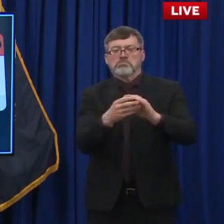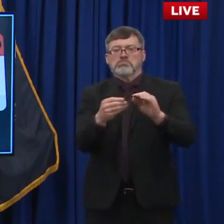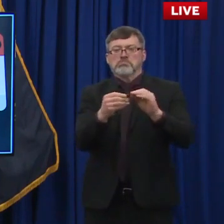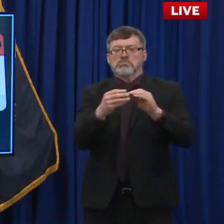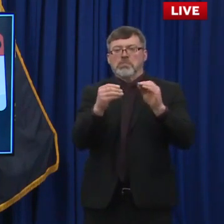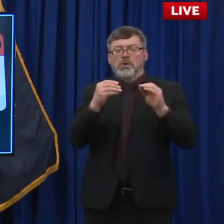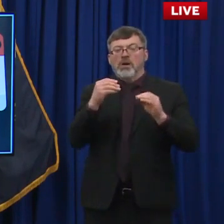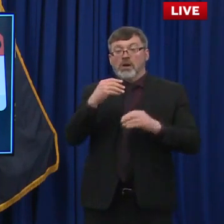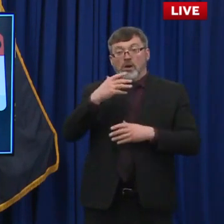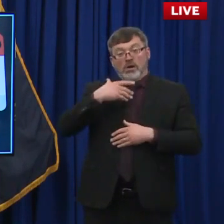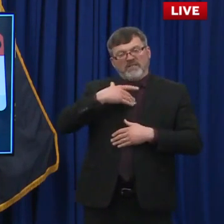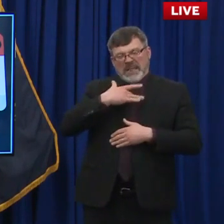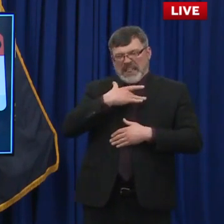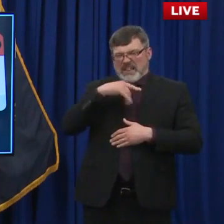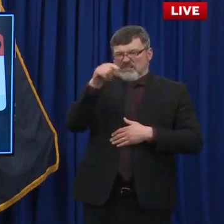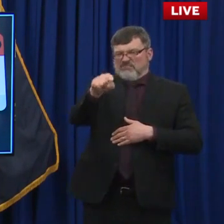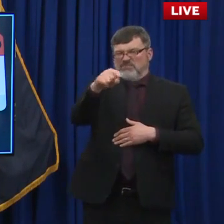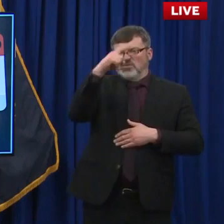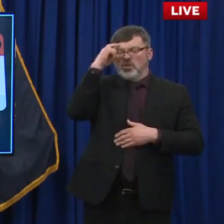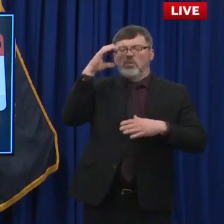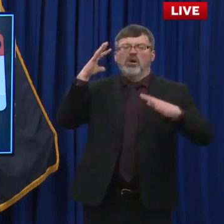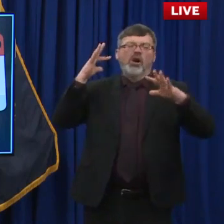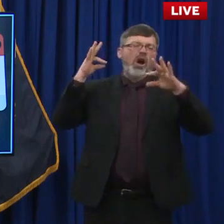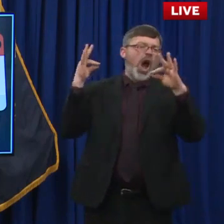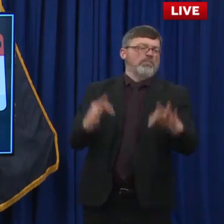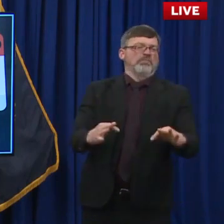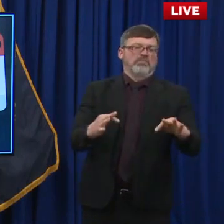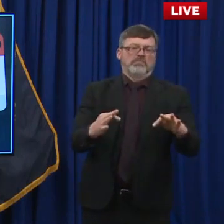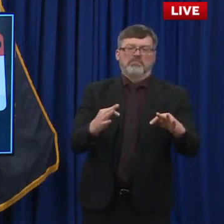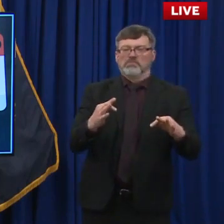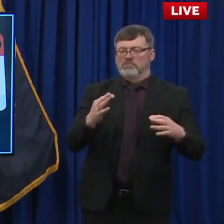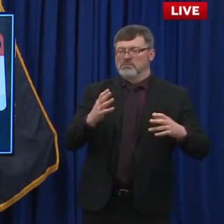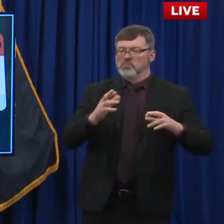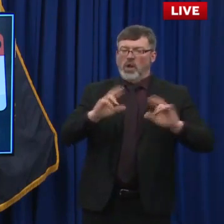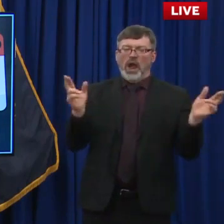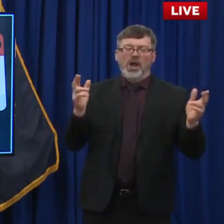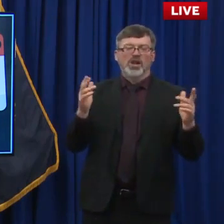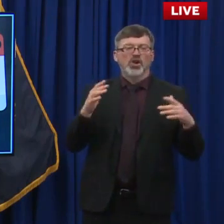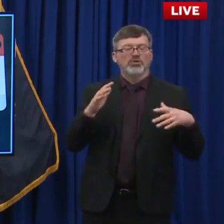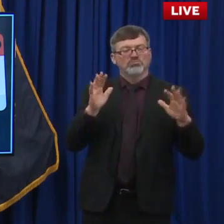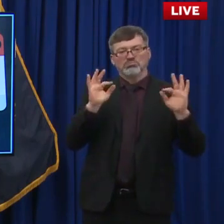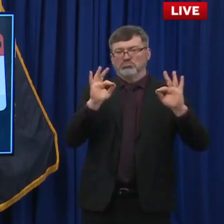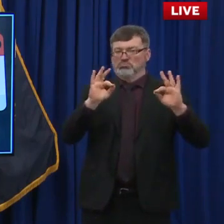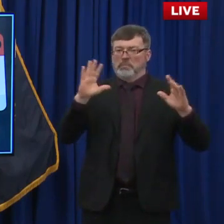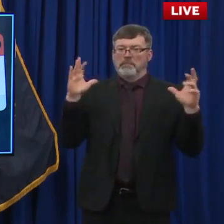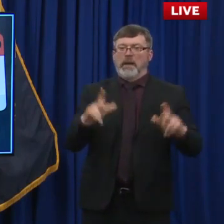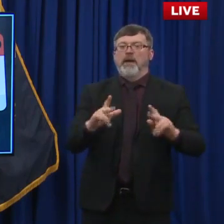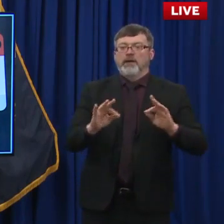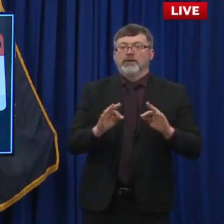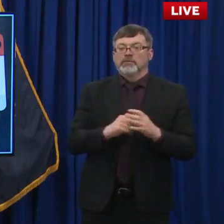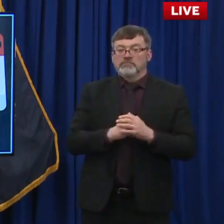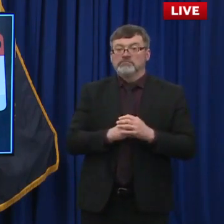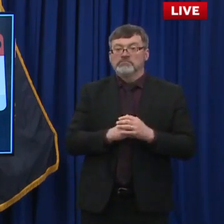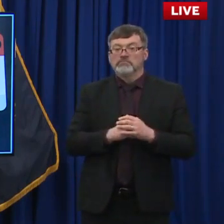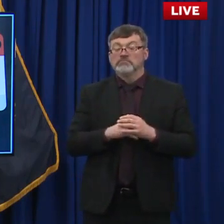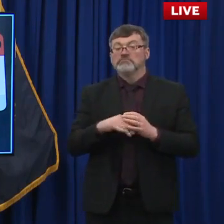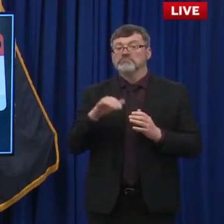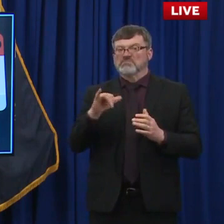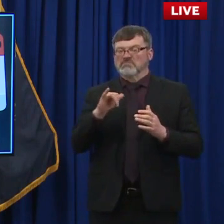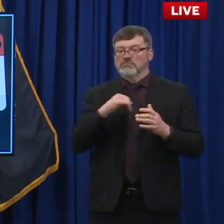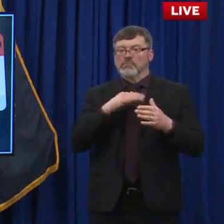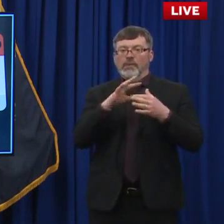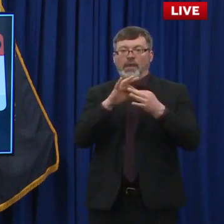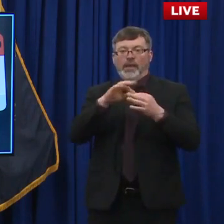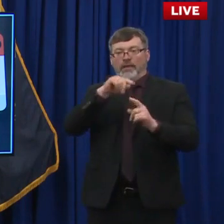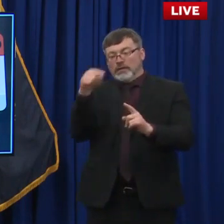was still very much on track for that. Um, and in, in kind of that spirit, if you will, uh, in following with that theme of a